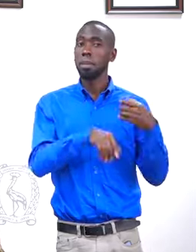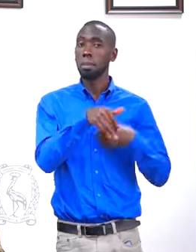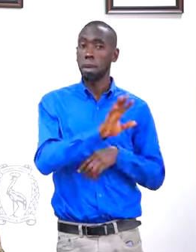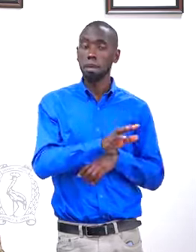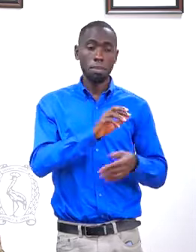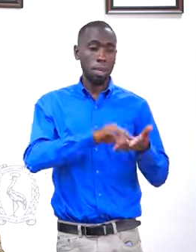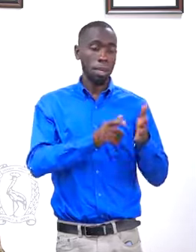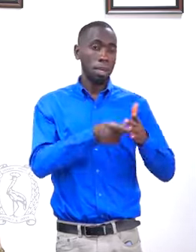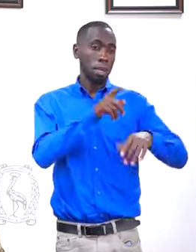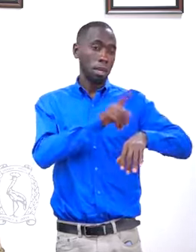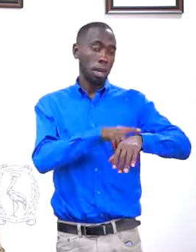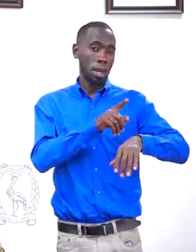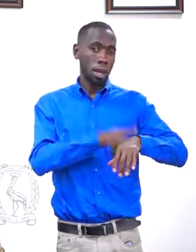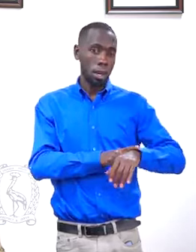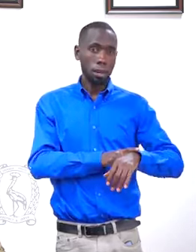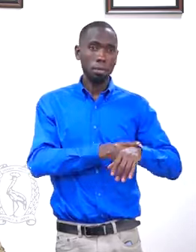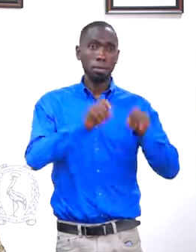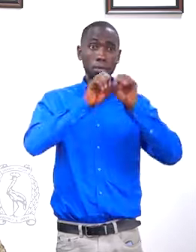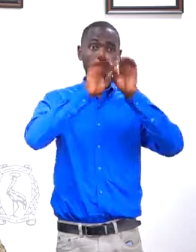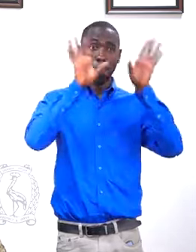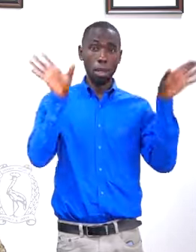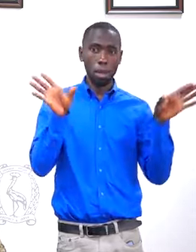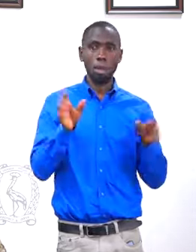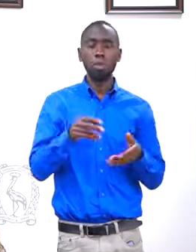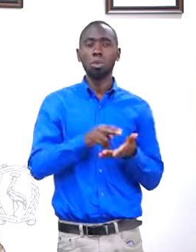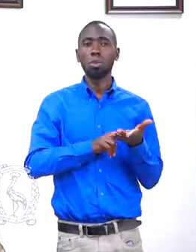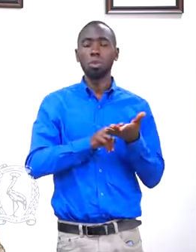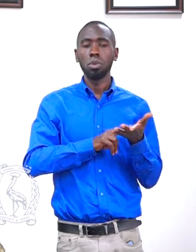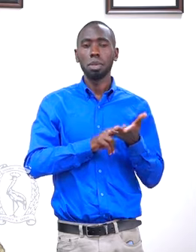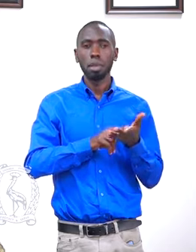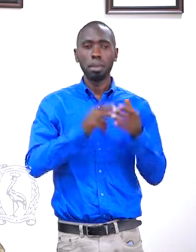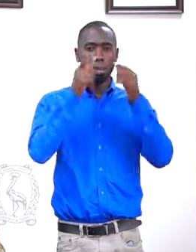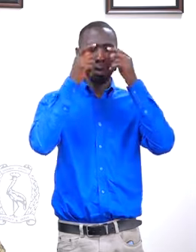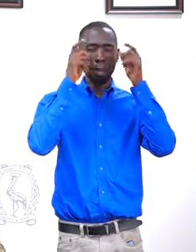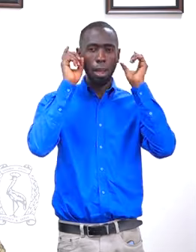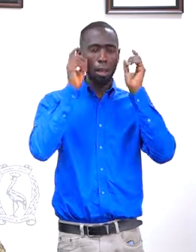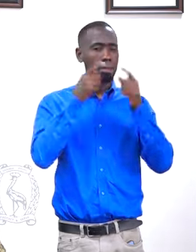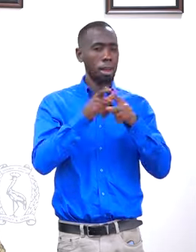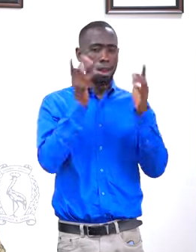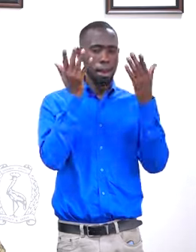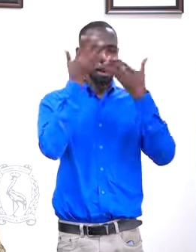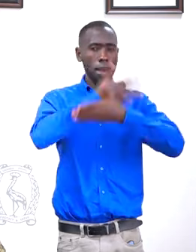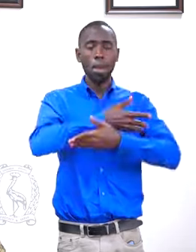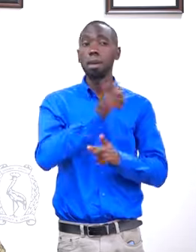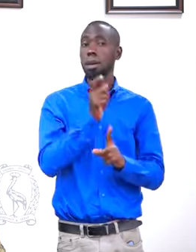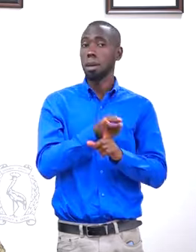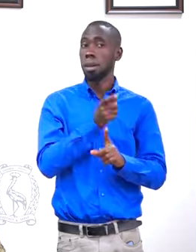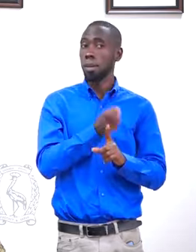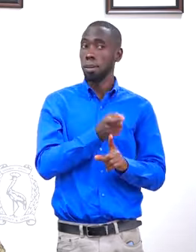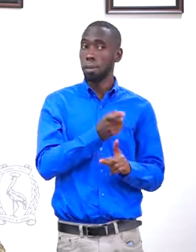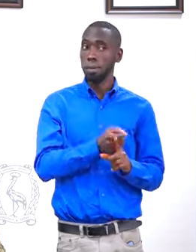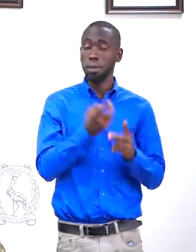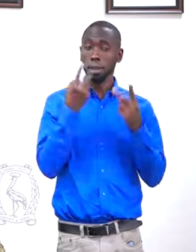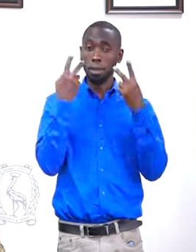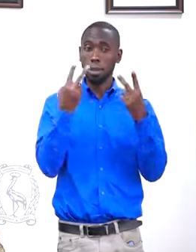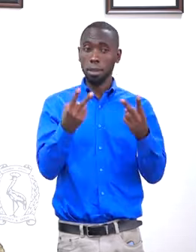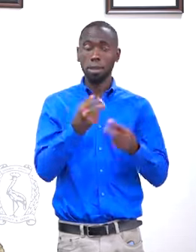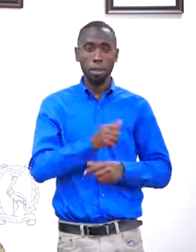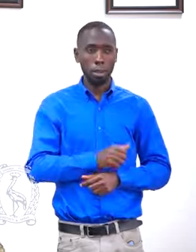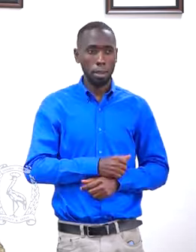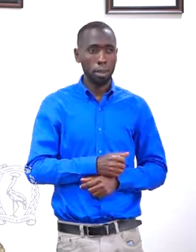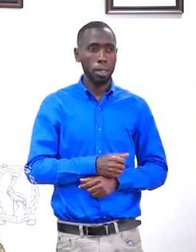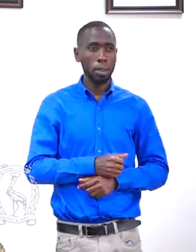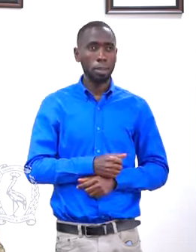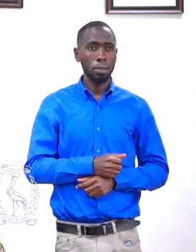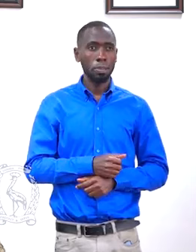she uses glasses to see. And at night she can't, eh, she can't, eh,